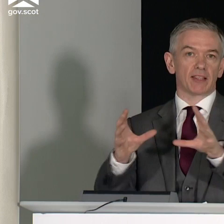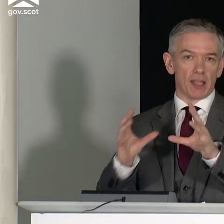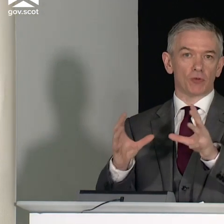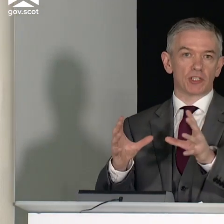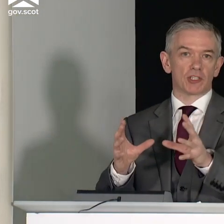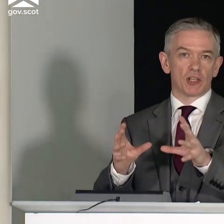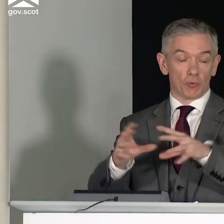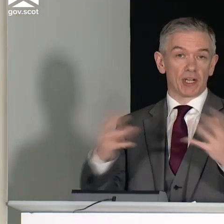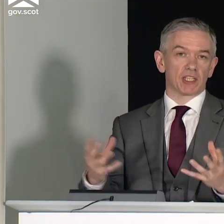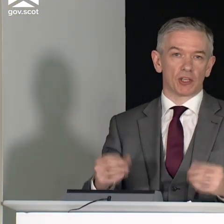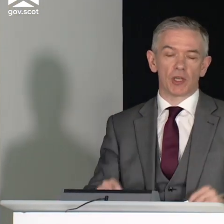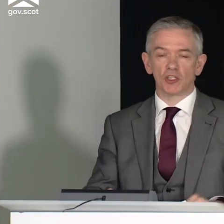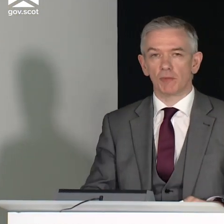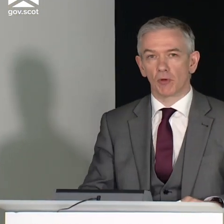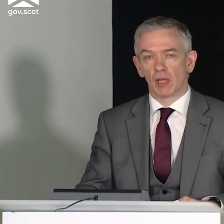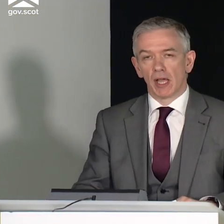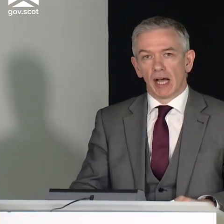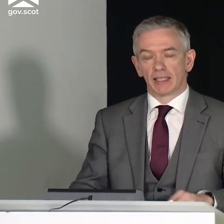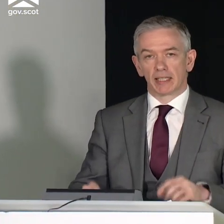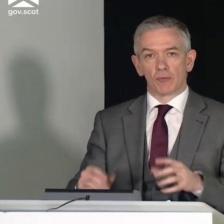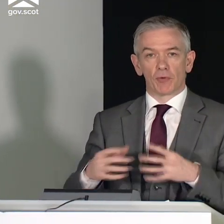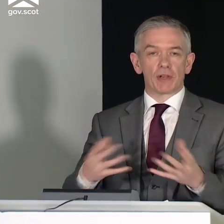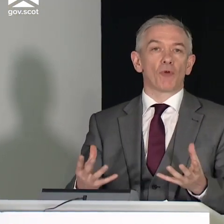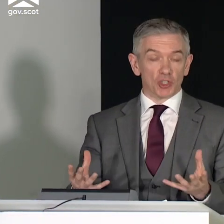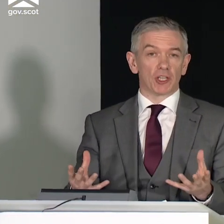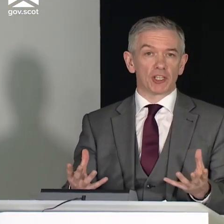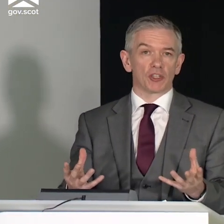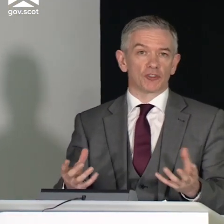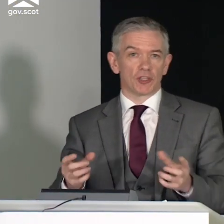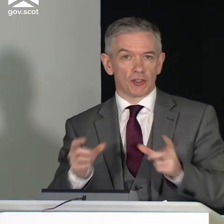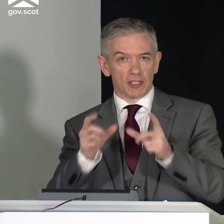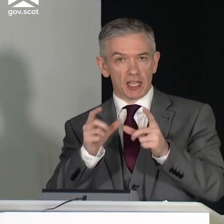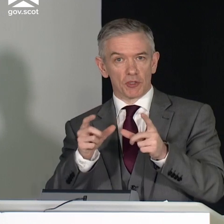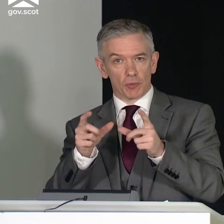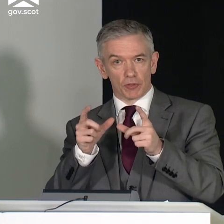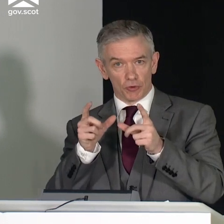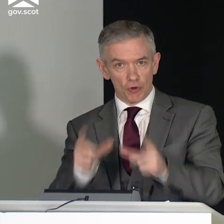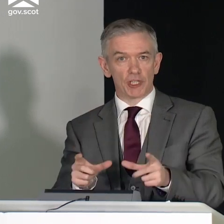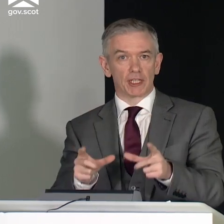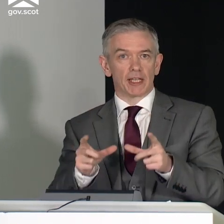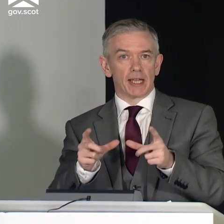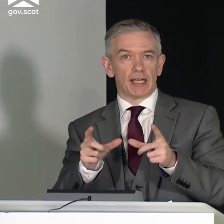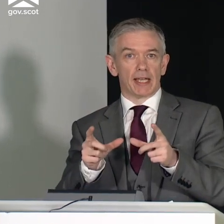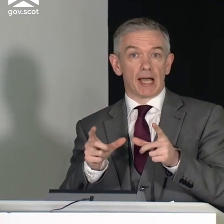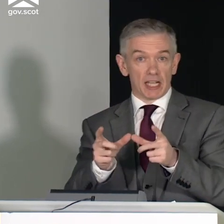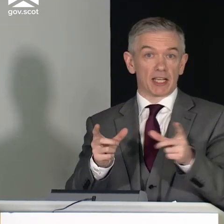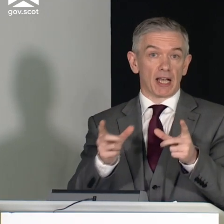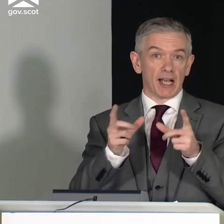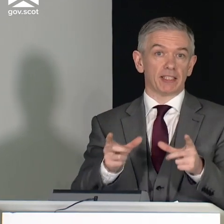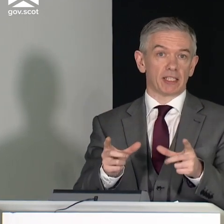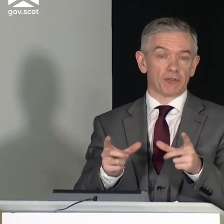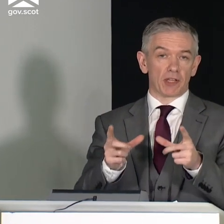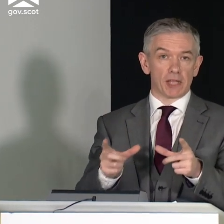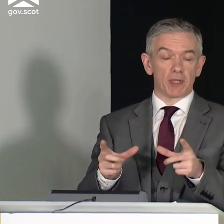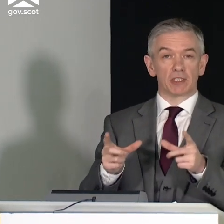that's detect the illness that we're asking the question about. And we're very fortunate in this country that the test that we're using has that